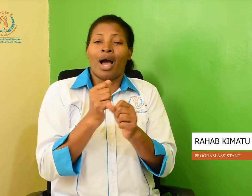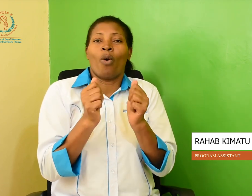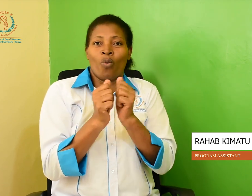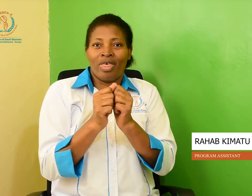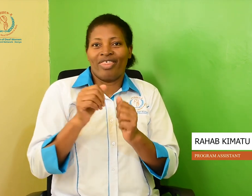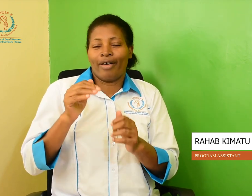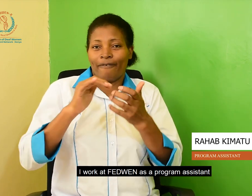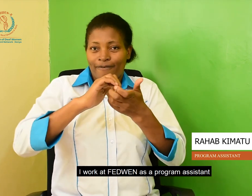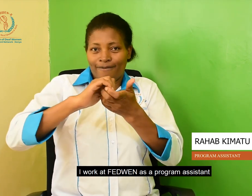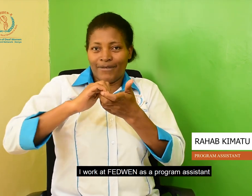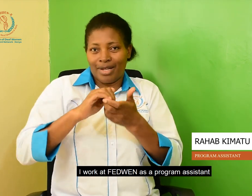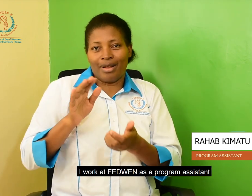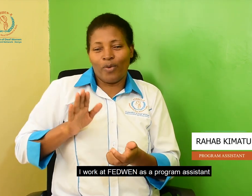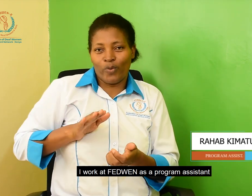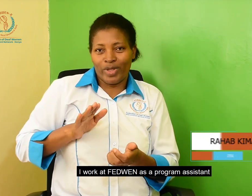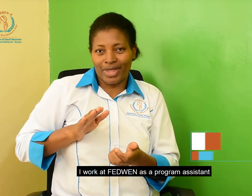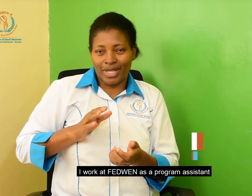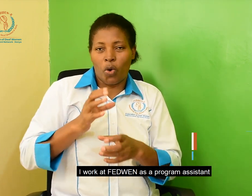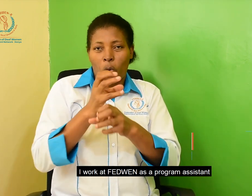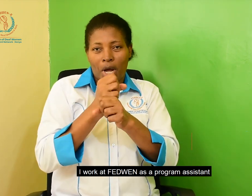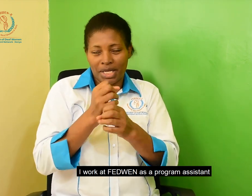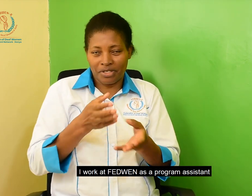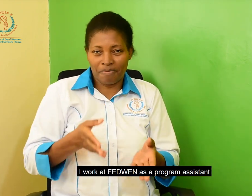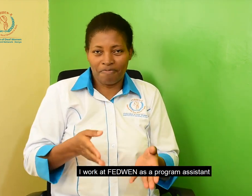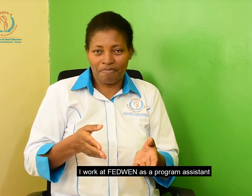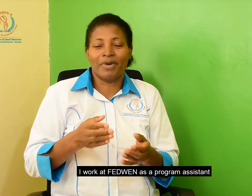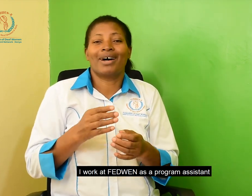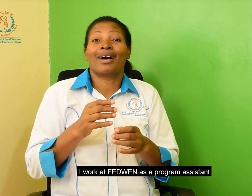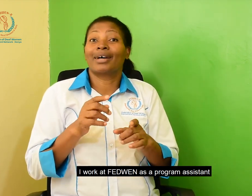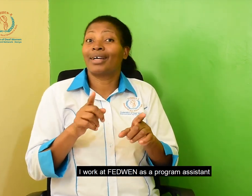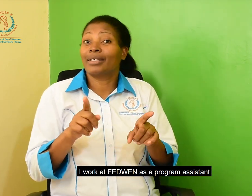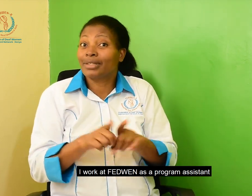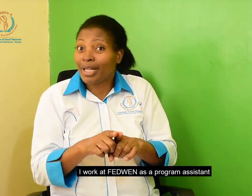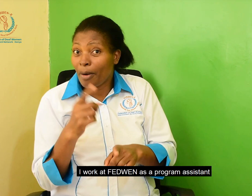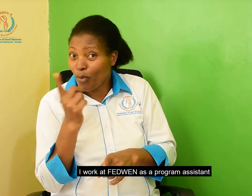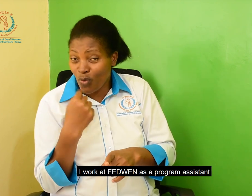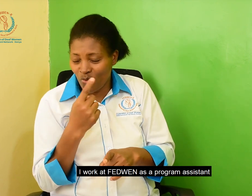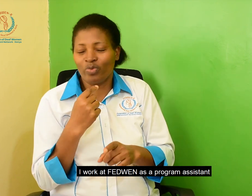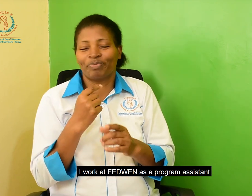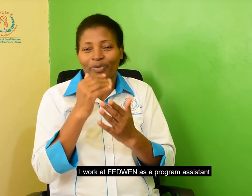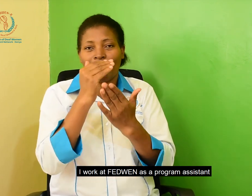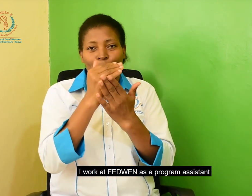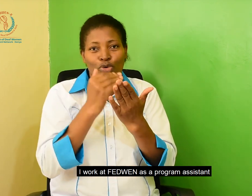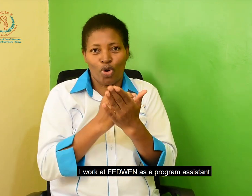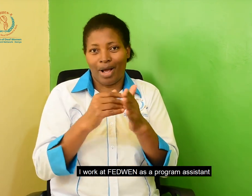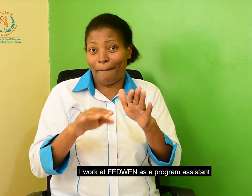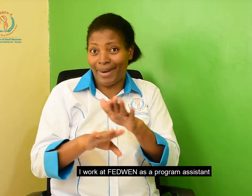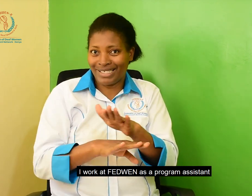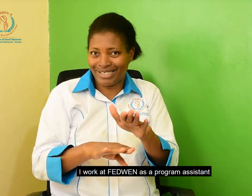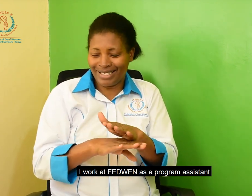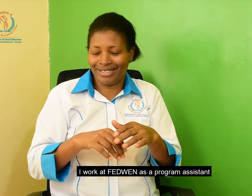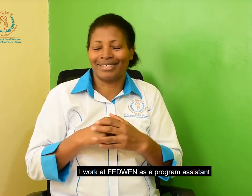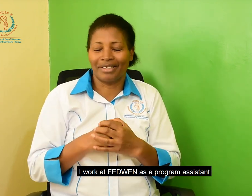I work with the Federation of Women's Deaf Empowerment Network and our program